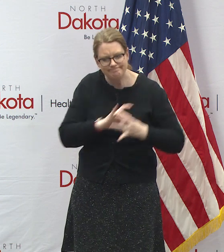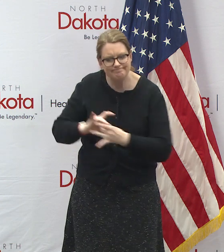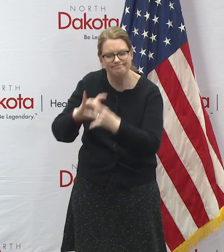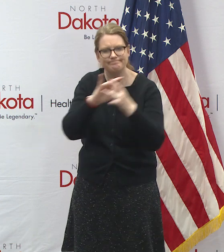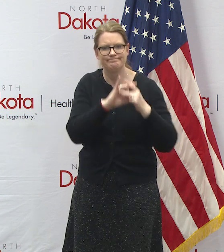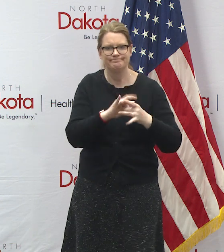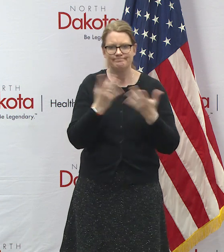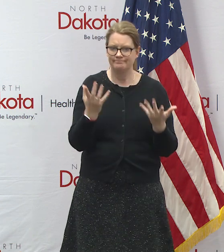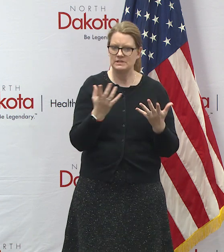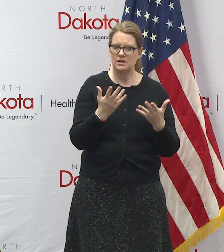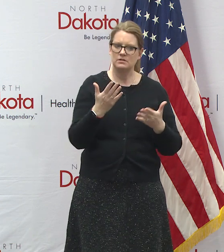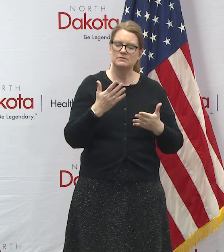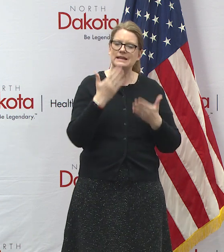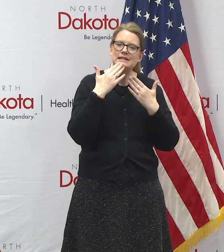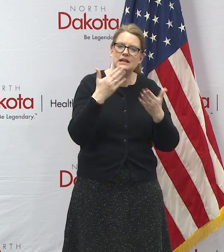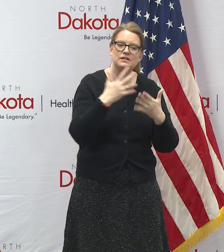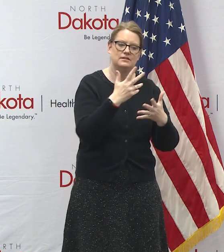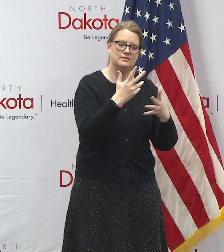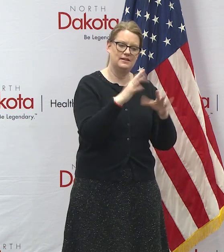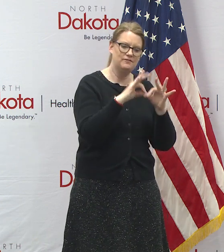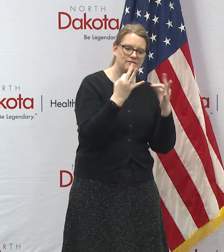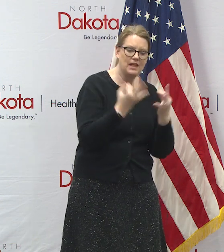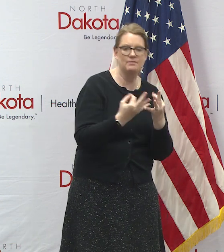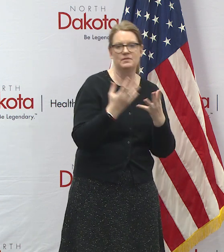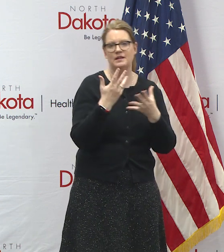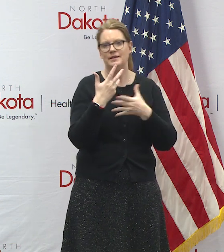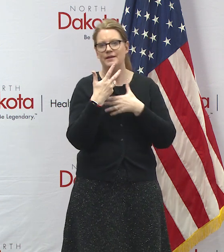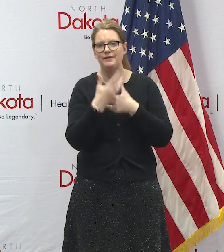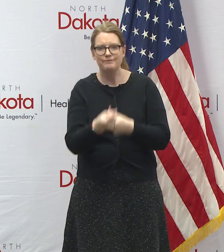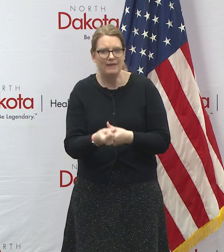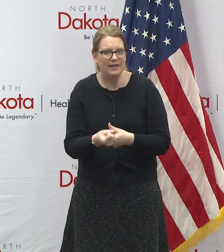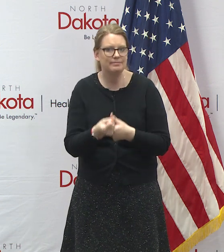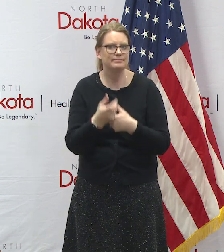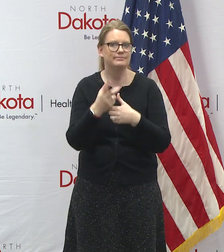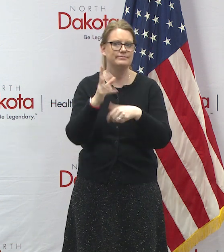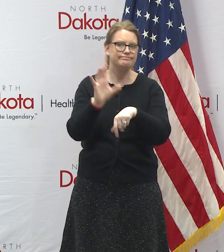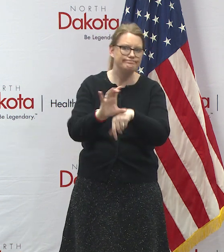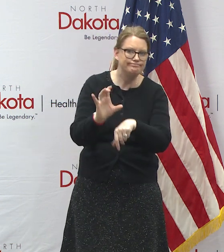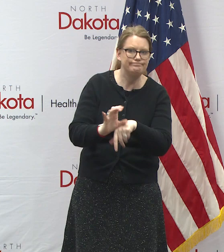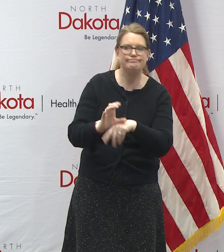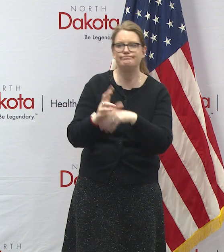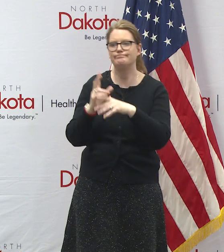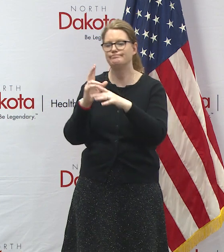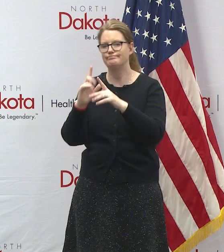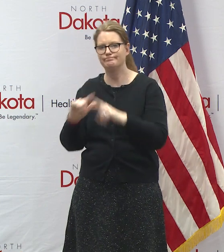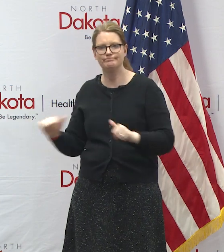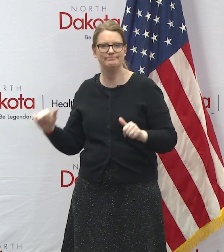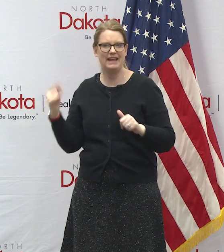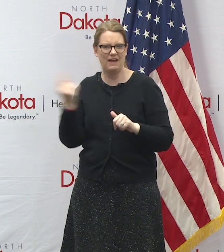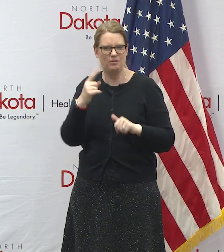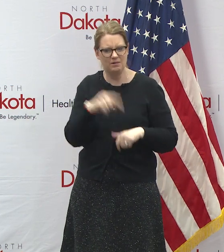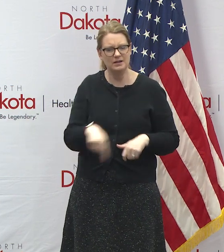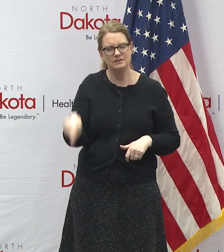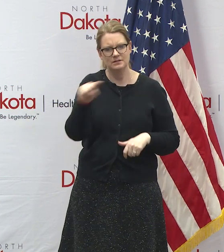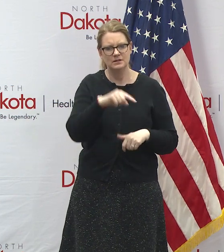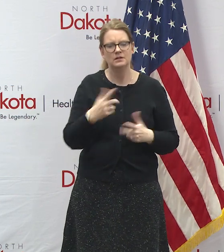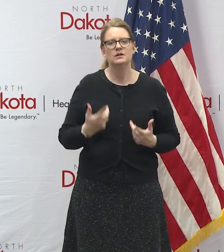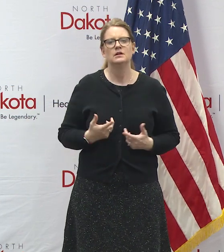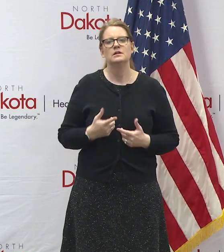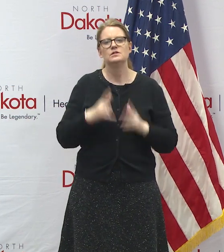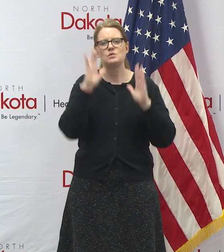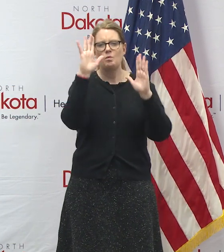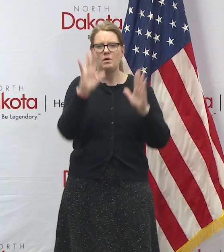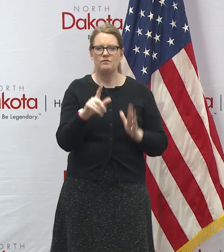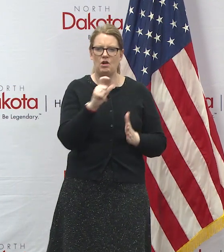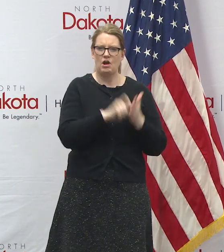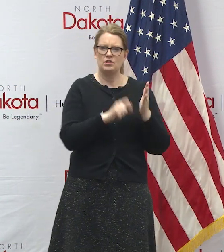the faith-based organizations all the families and all the spontaneous things that are happening on that front i know there's a great article that was out today it